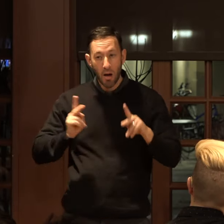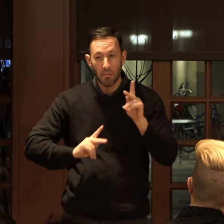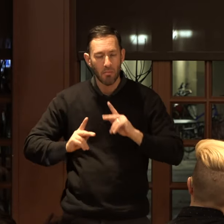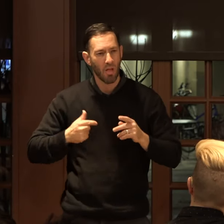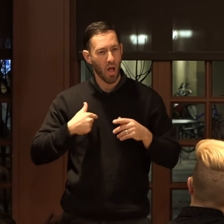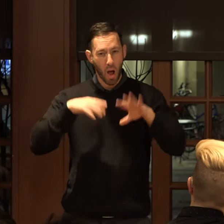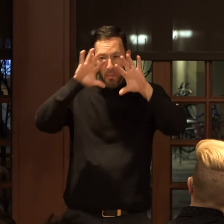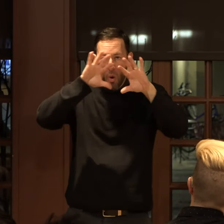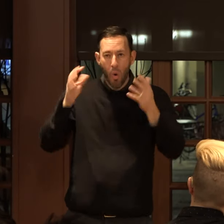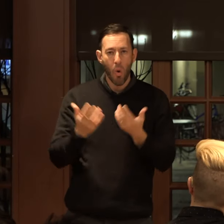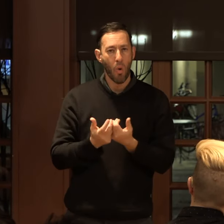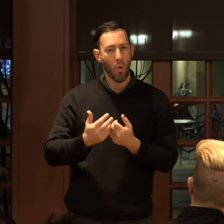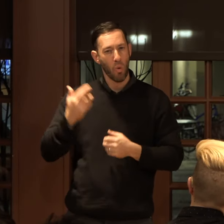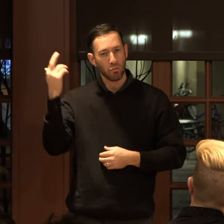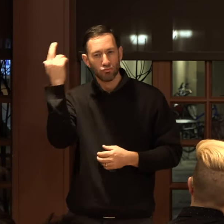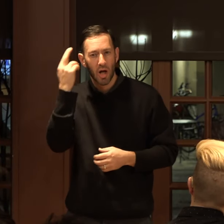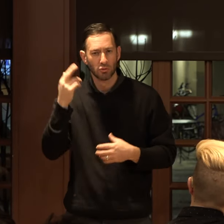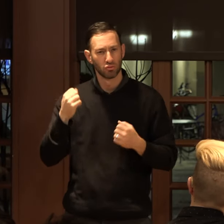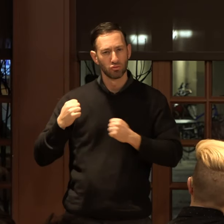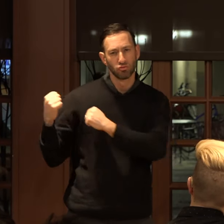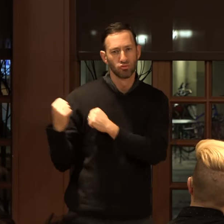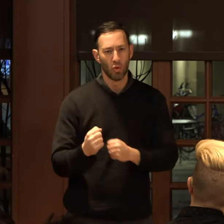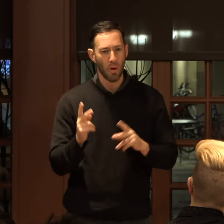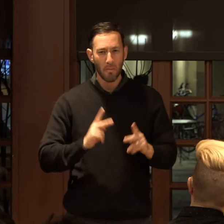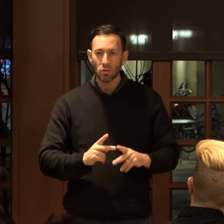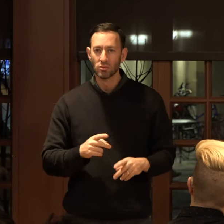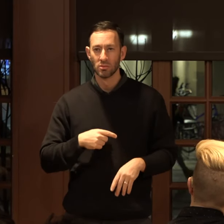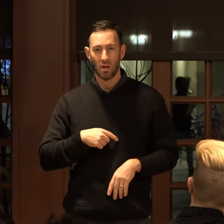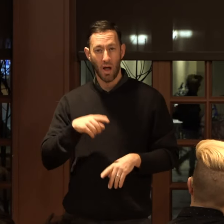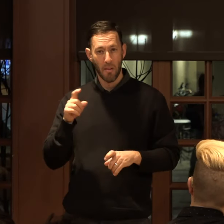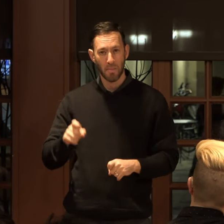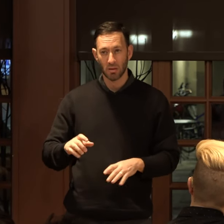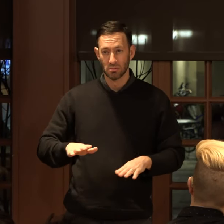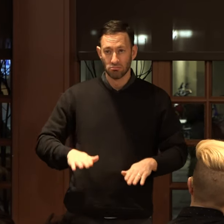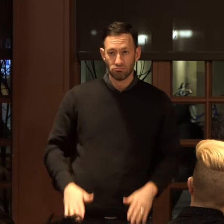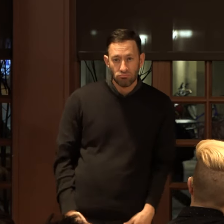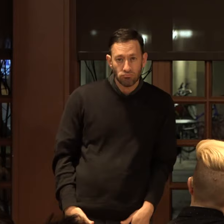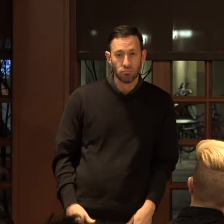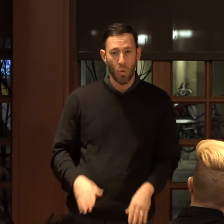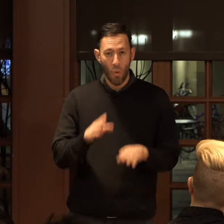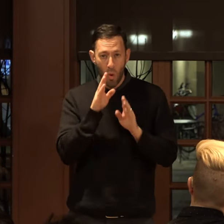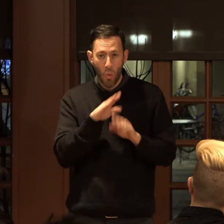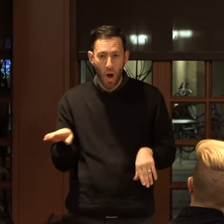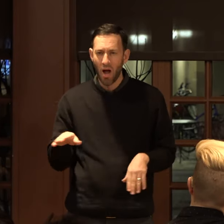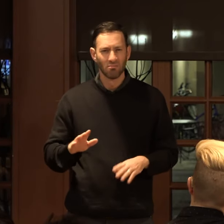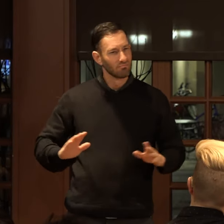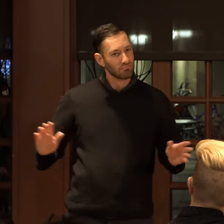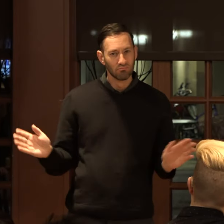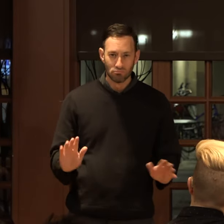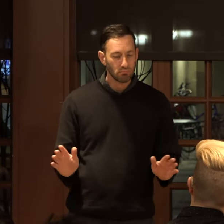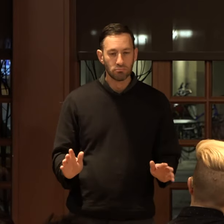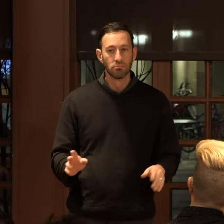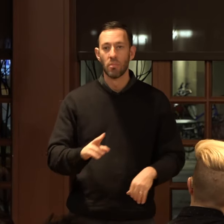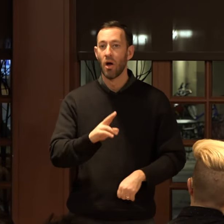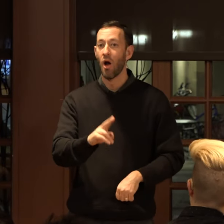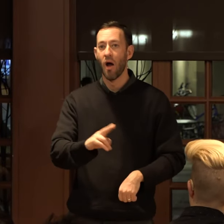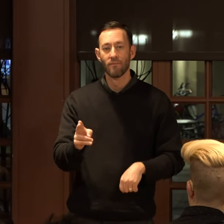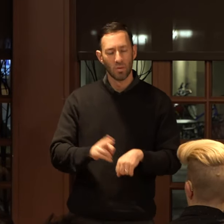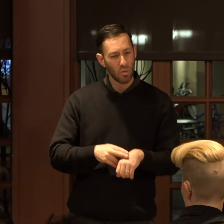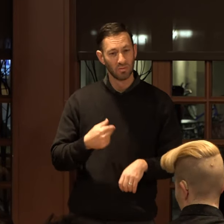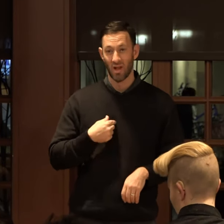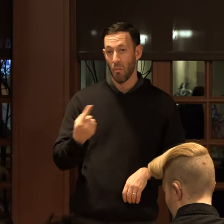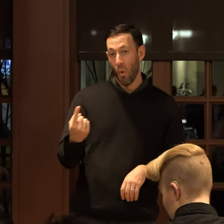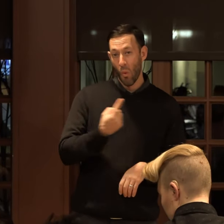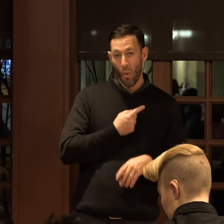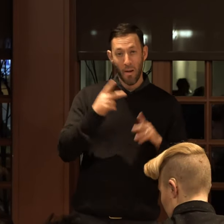a whole, rational, strong person. I need no still limbs or quiet tongue to know this. Of course, I am only